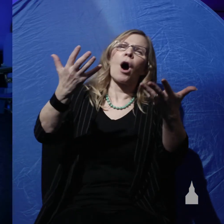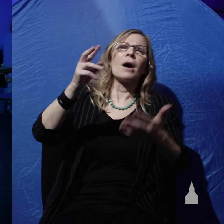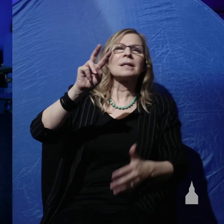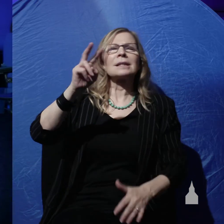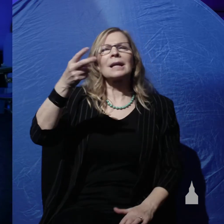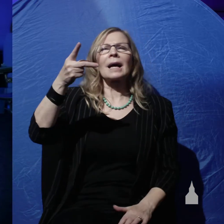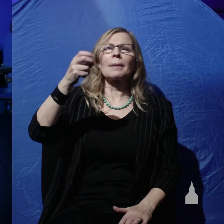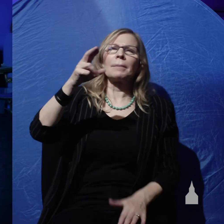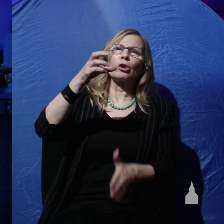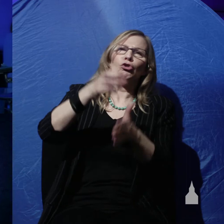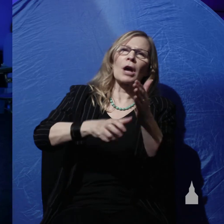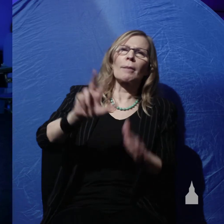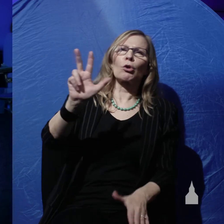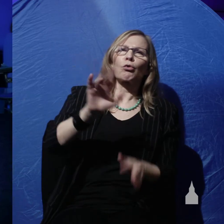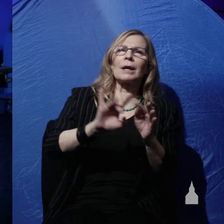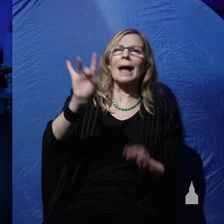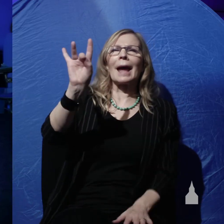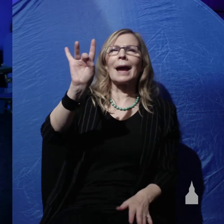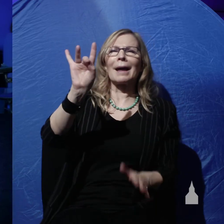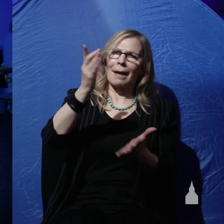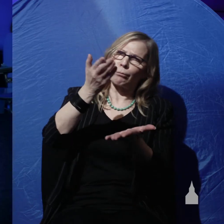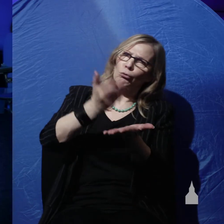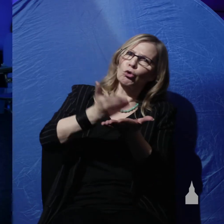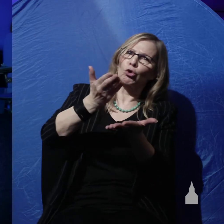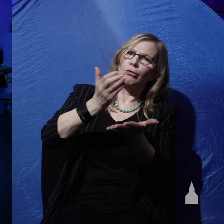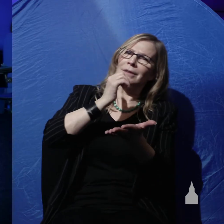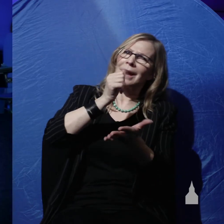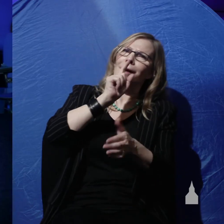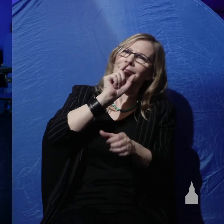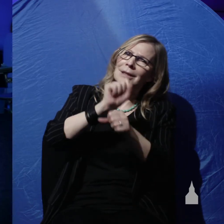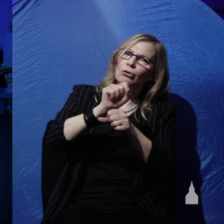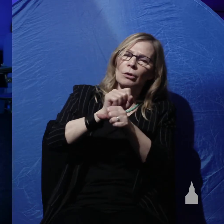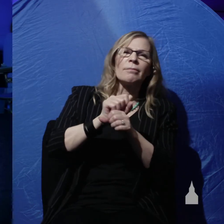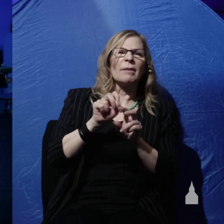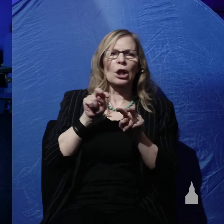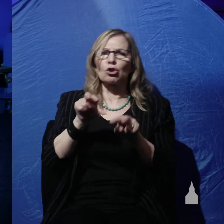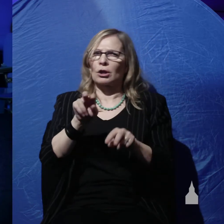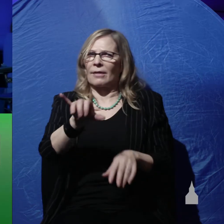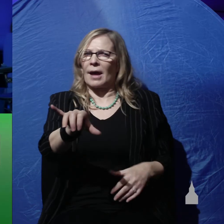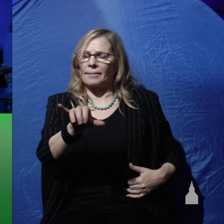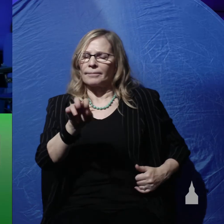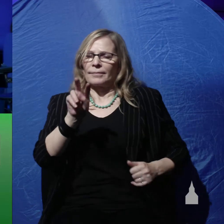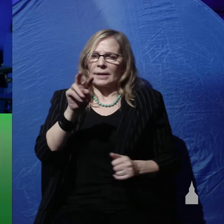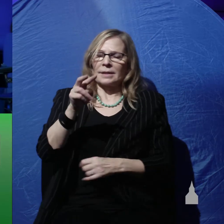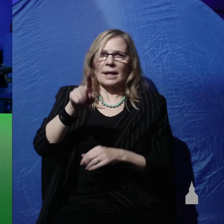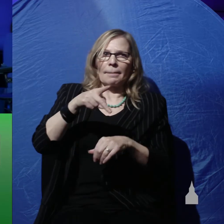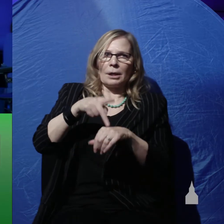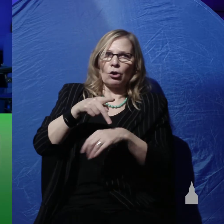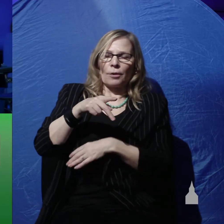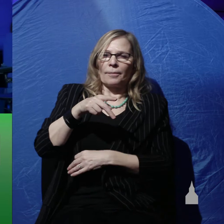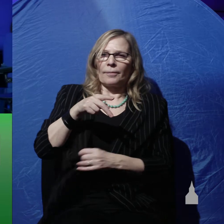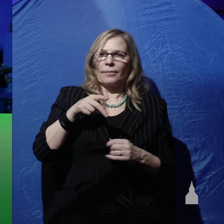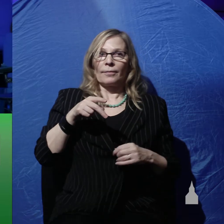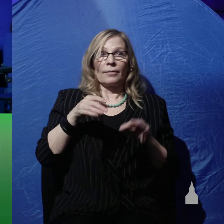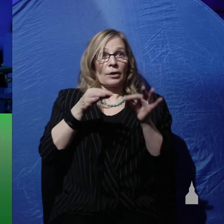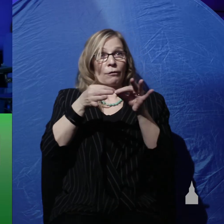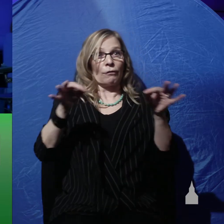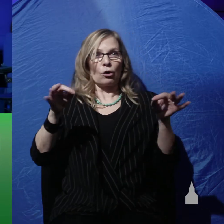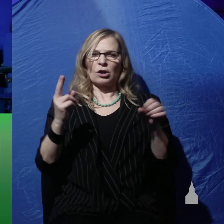they weren't literal days of creation. Yeah, let's look at 2 Peter 3.8. A verse that's been used by old earth creationists